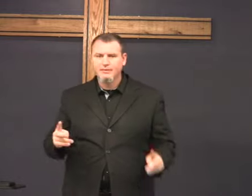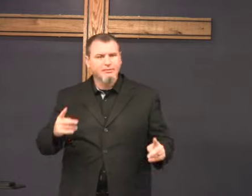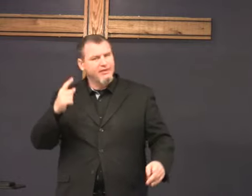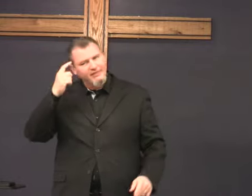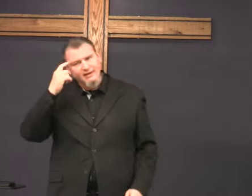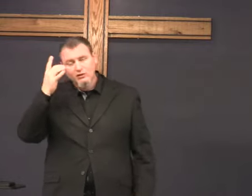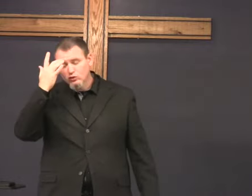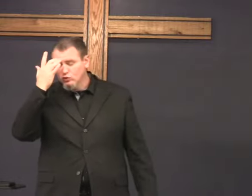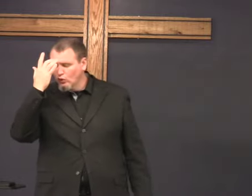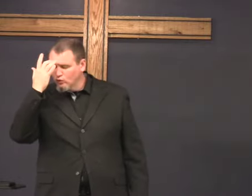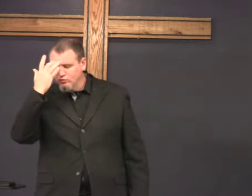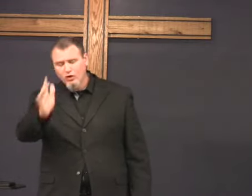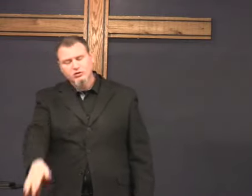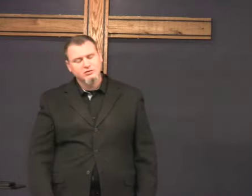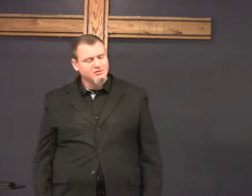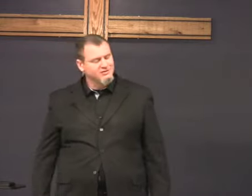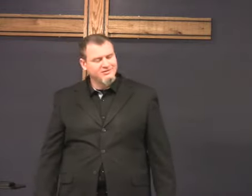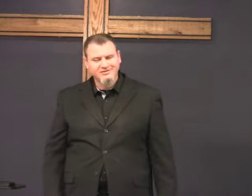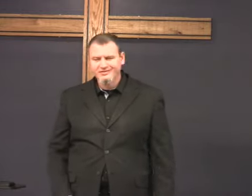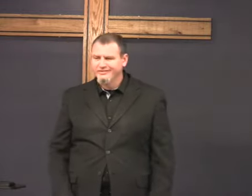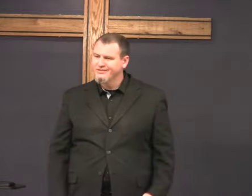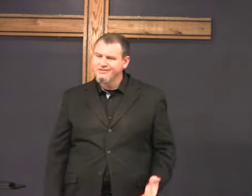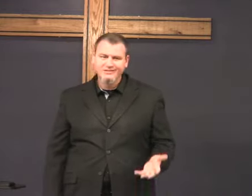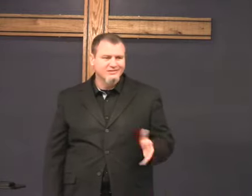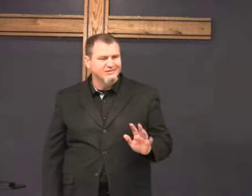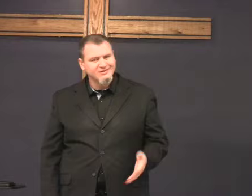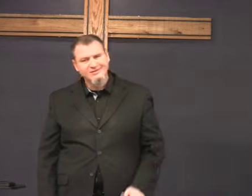People with big egos who think they're so smart.